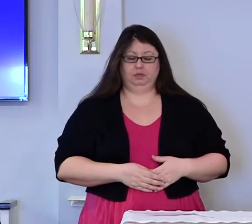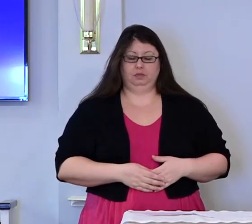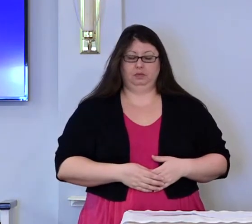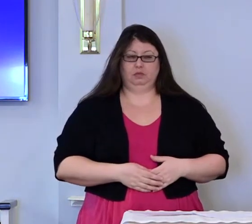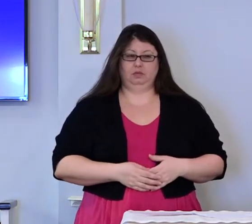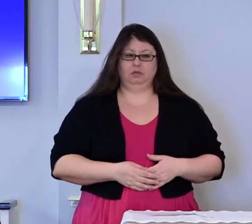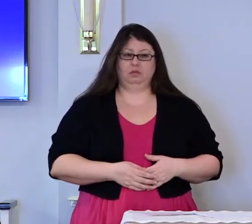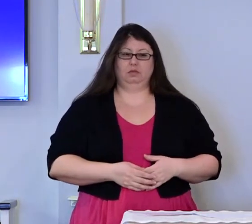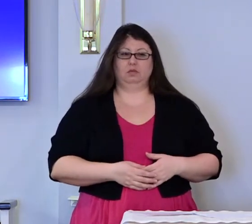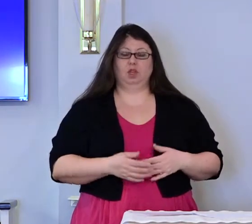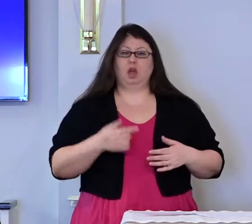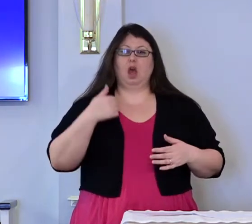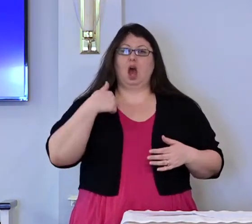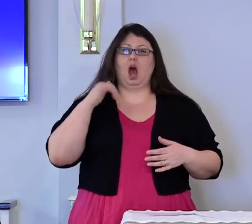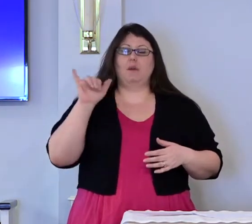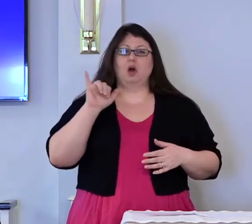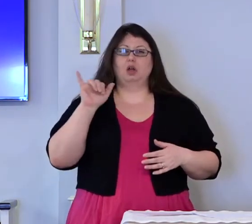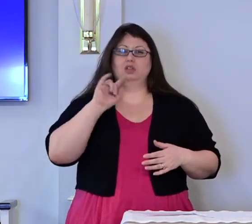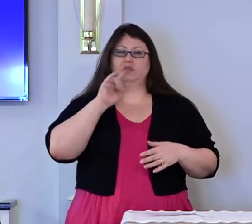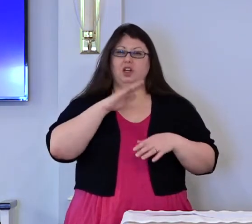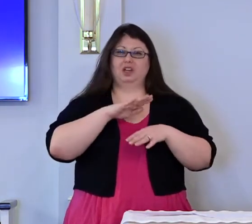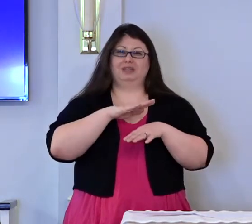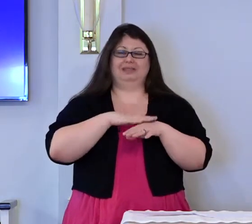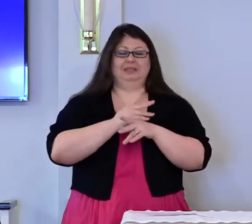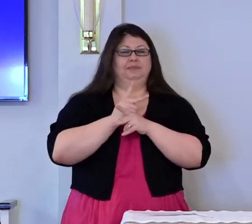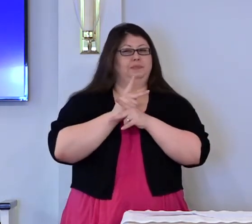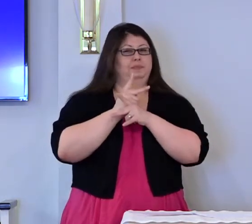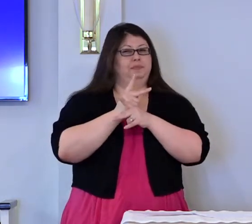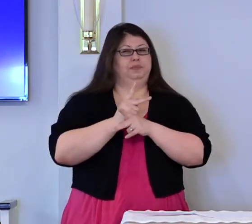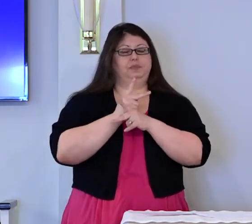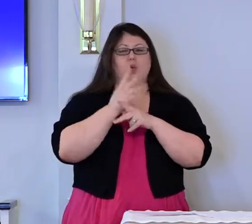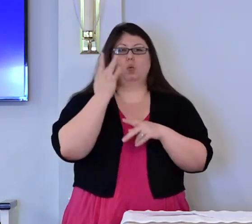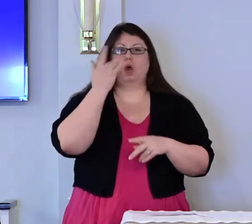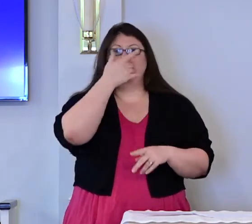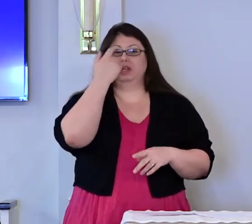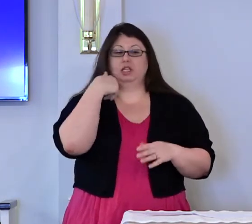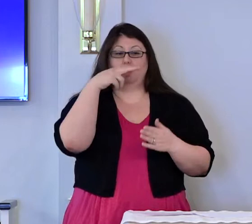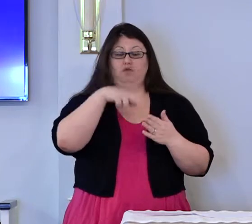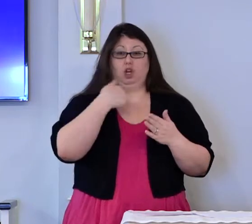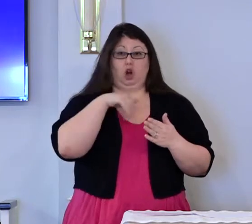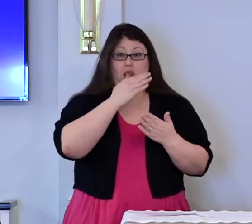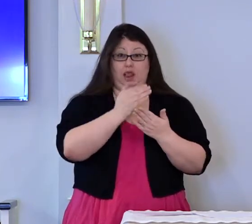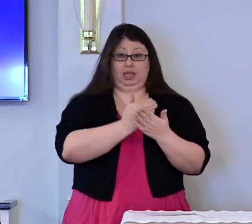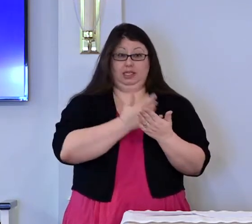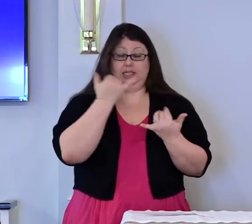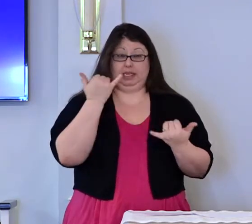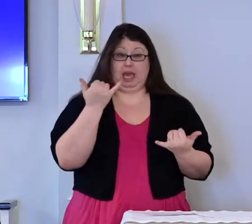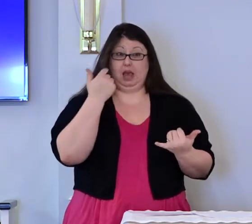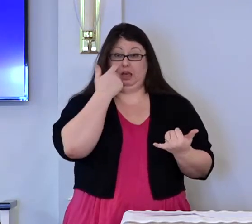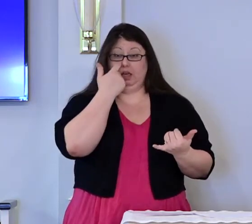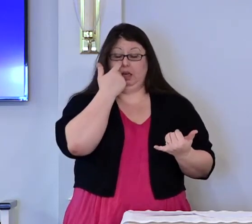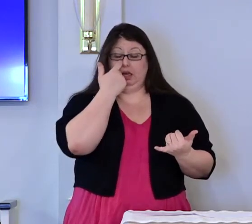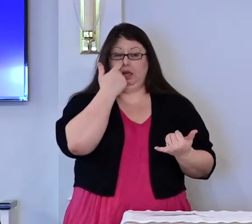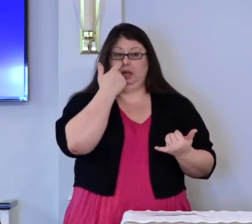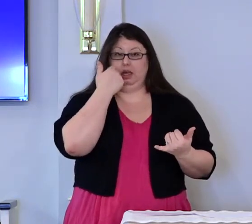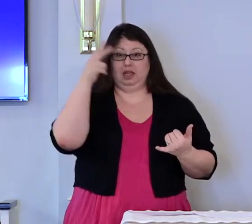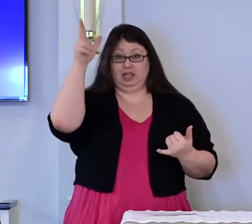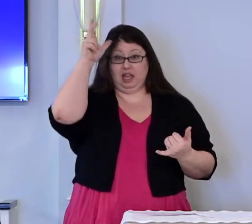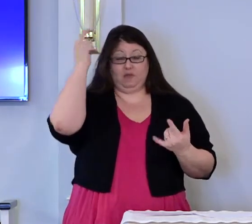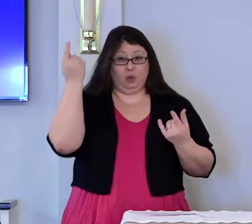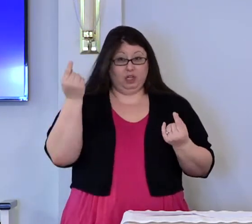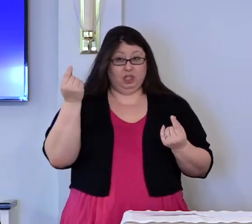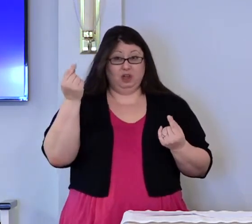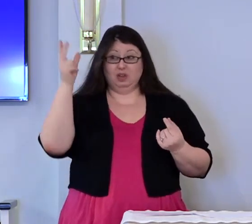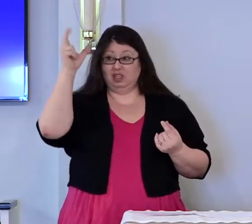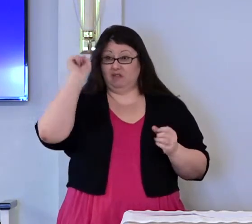I'm also cautious because I read in our lesson today that the devil can